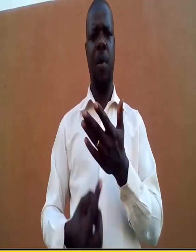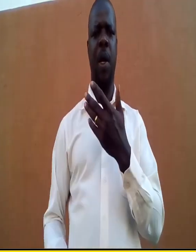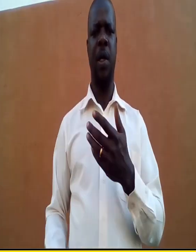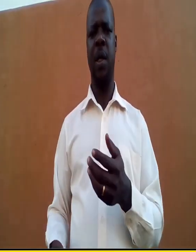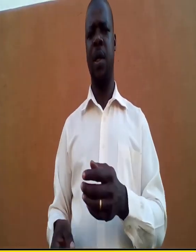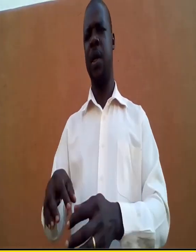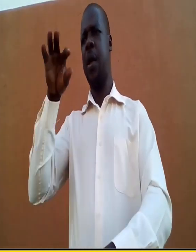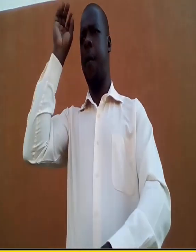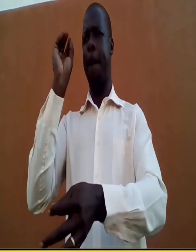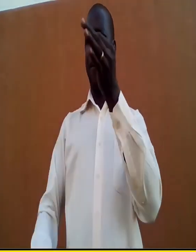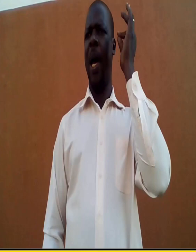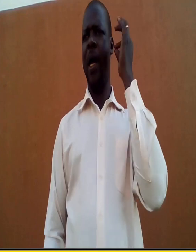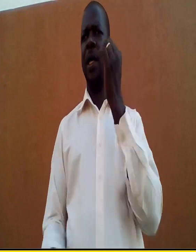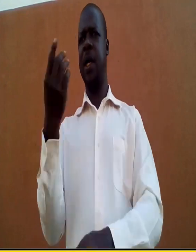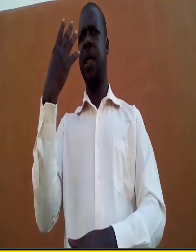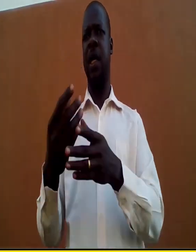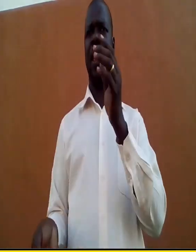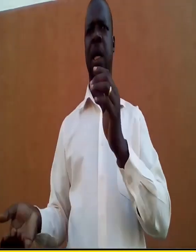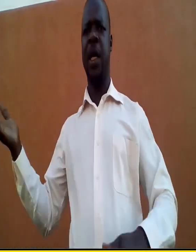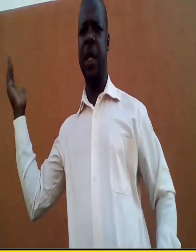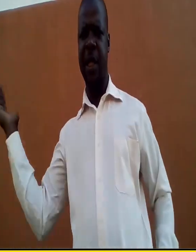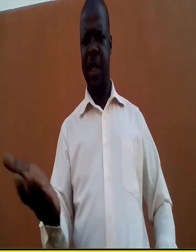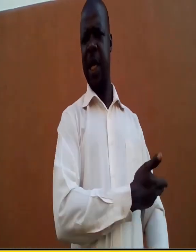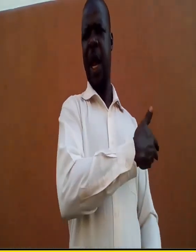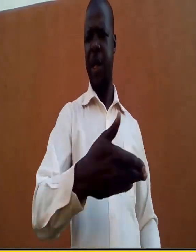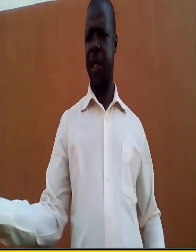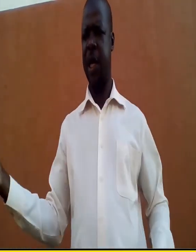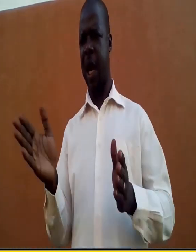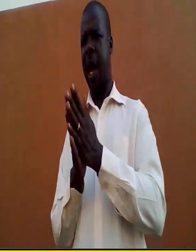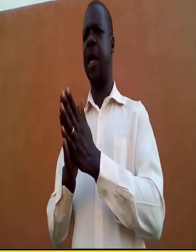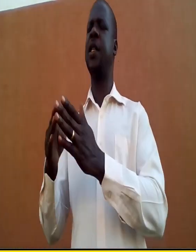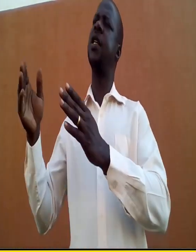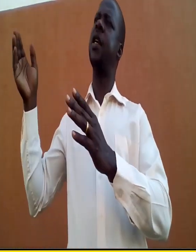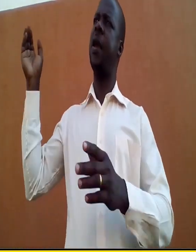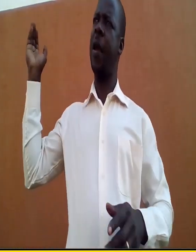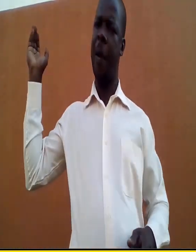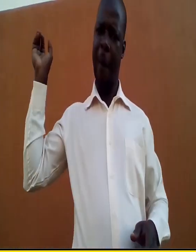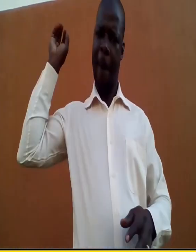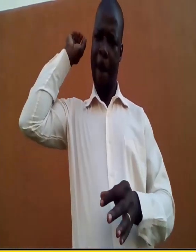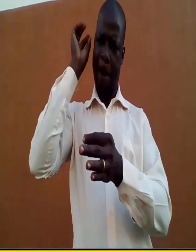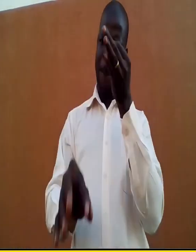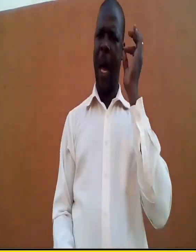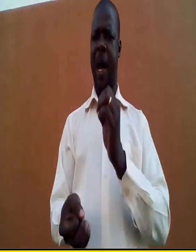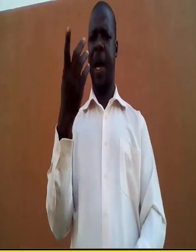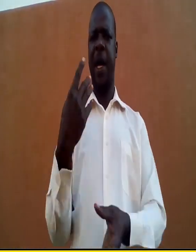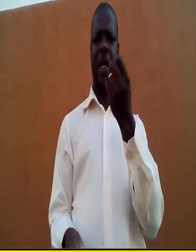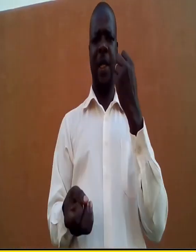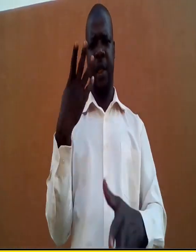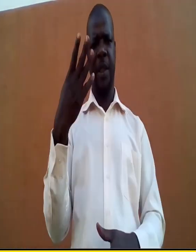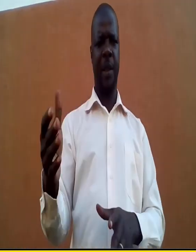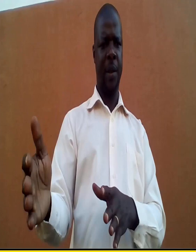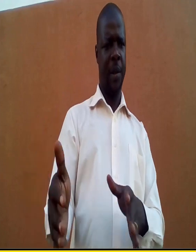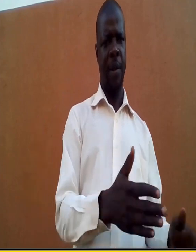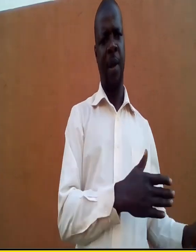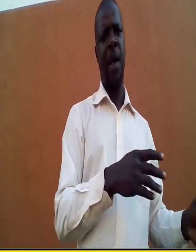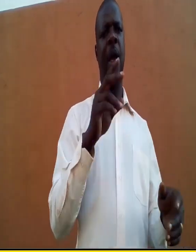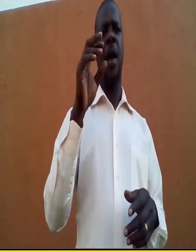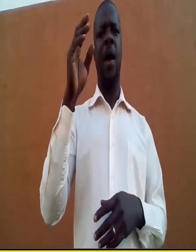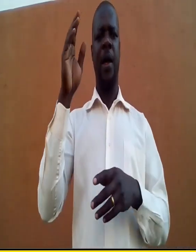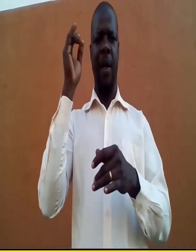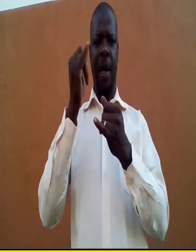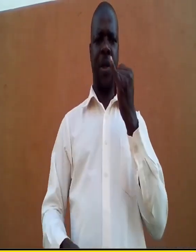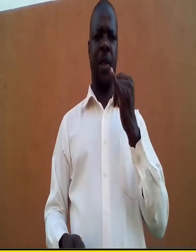It means you slash and burn the vegetation and use the land for